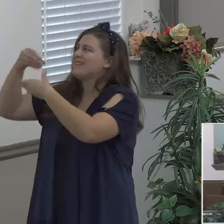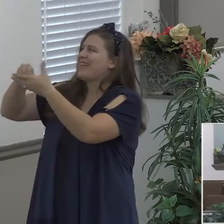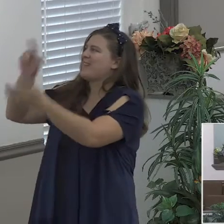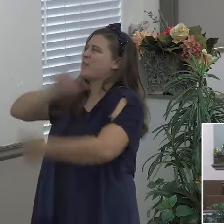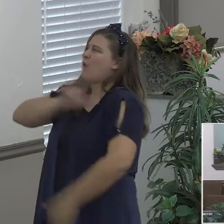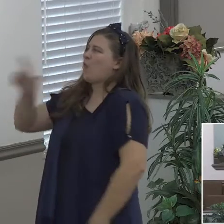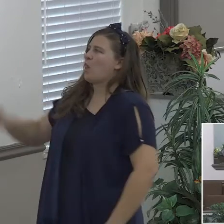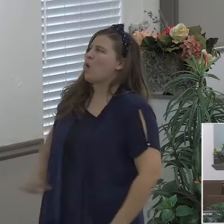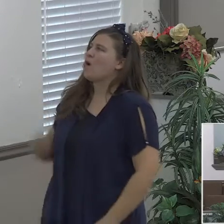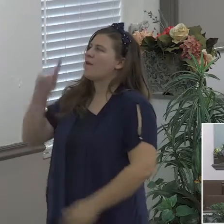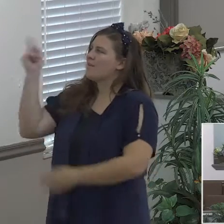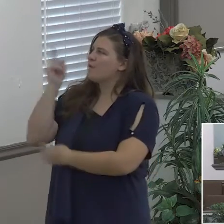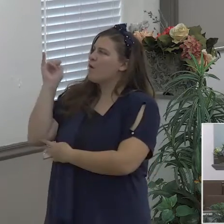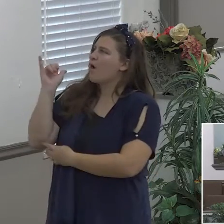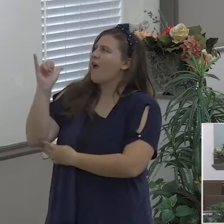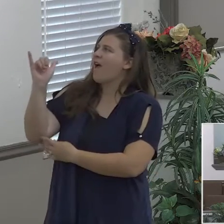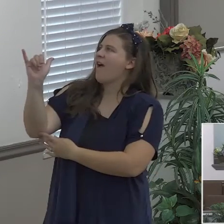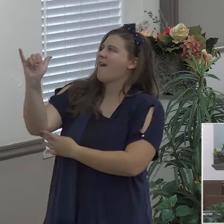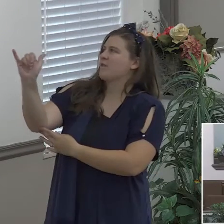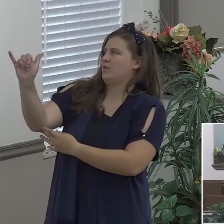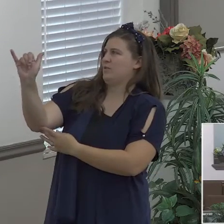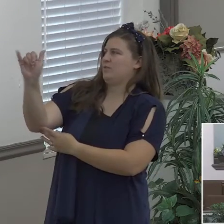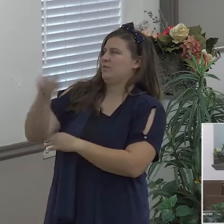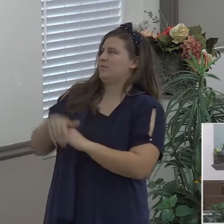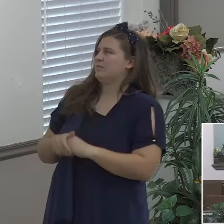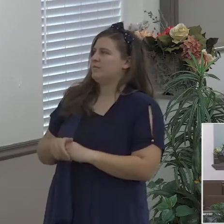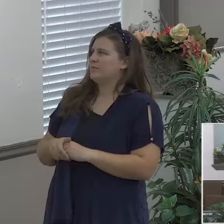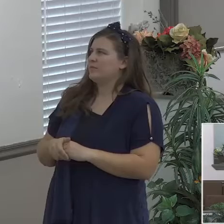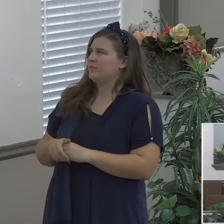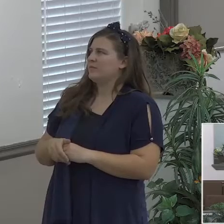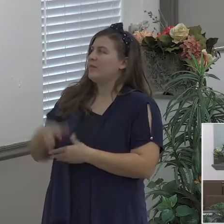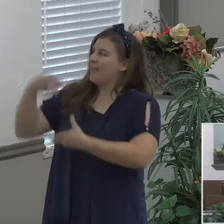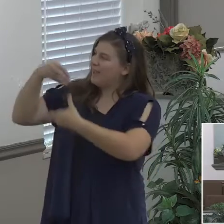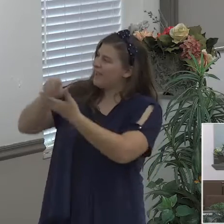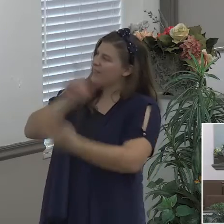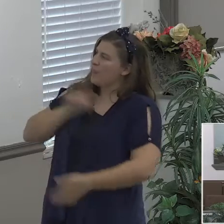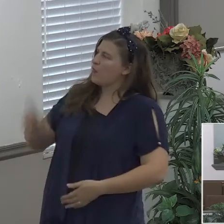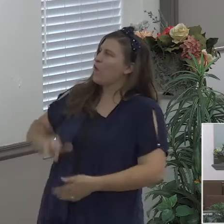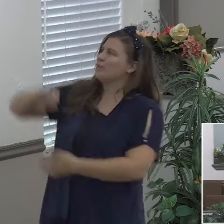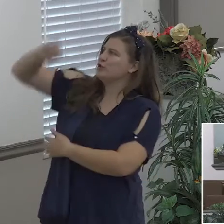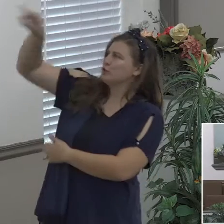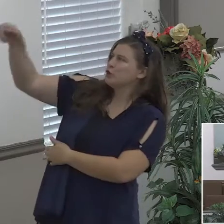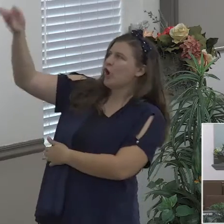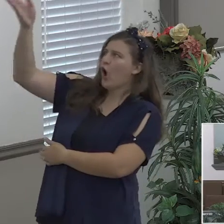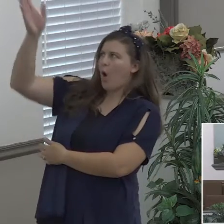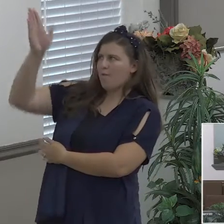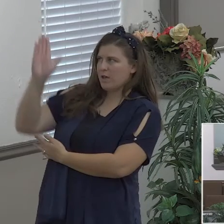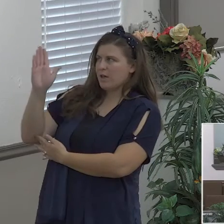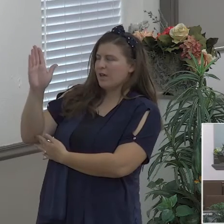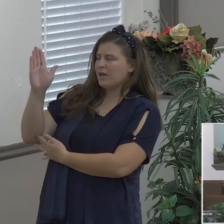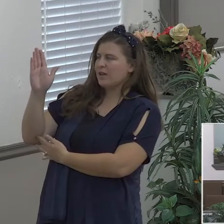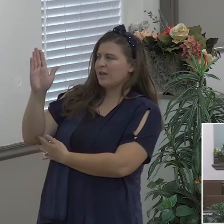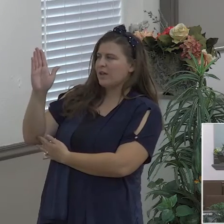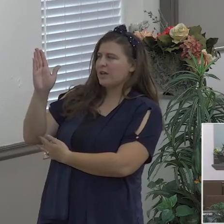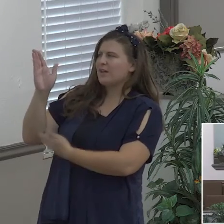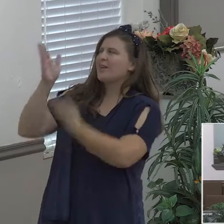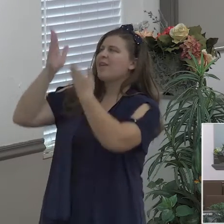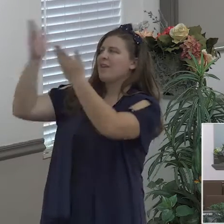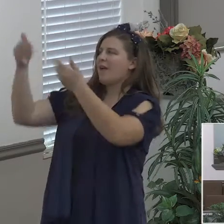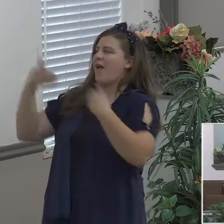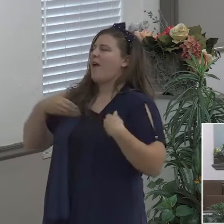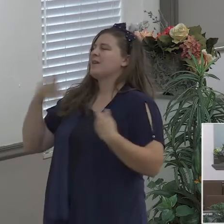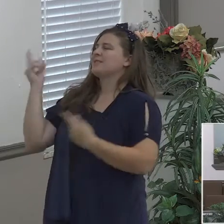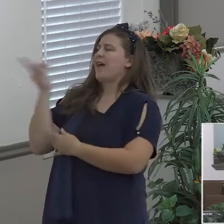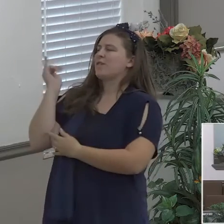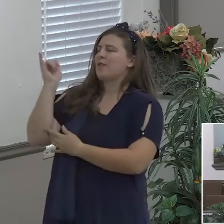for in the Lord Jehovah is everlasting strength Father in heaven help us tonight